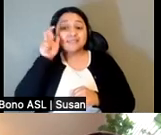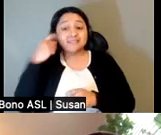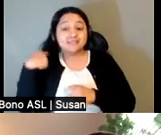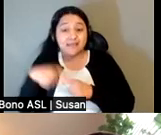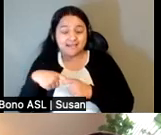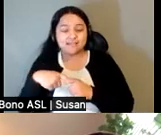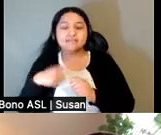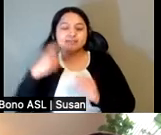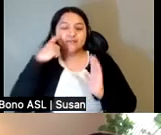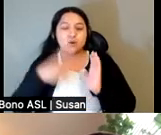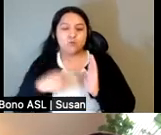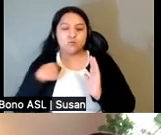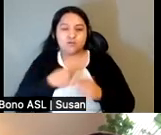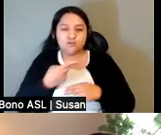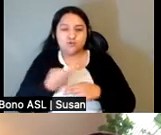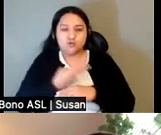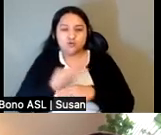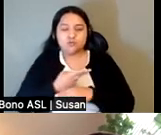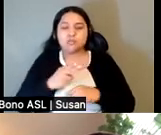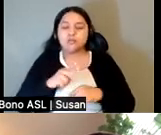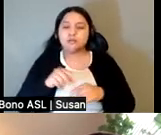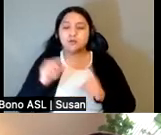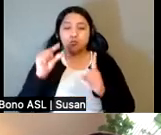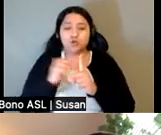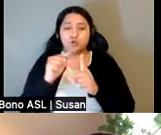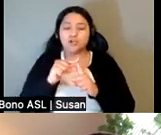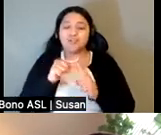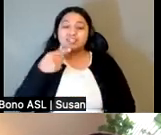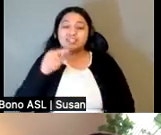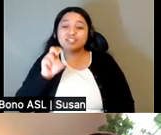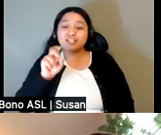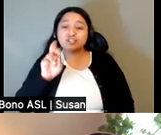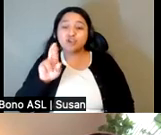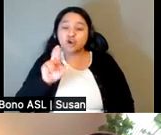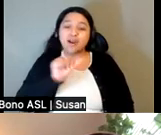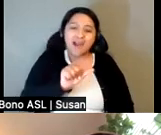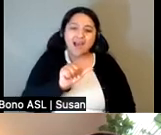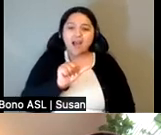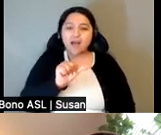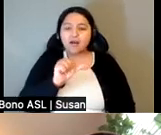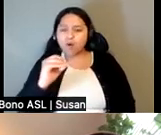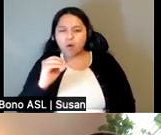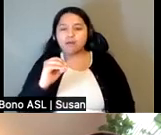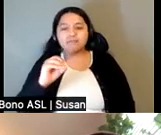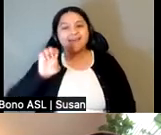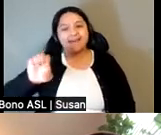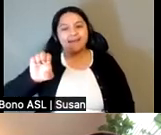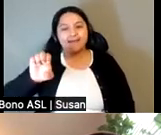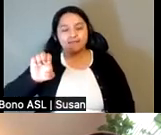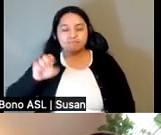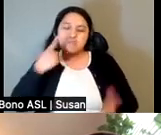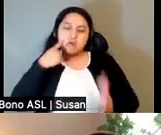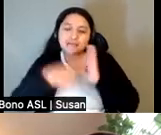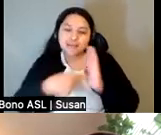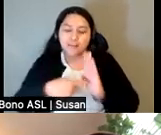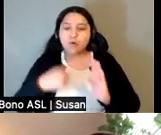notado que estamos usando la terminación E en vez de la tradicional A o U. Por ejemplo, cuando dijimos